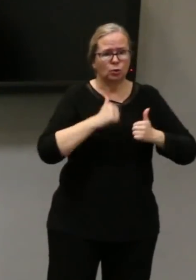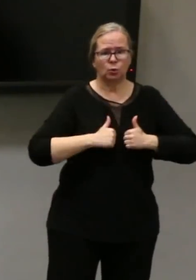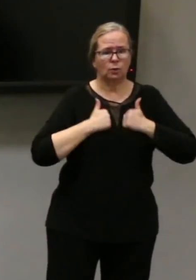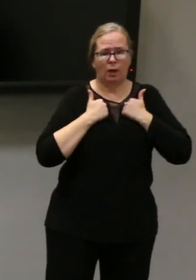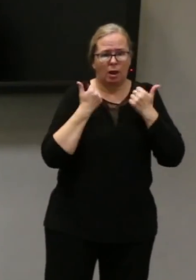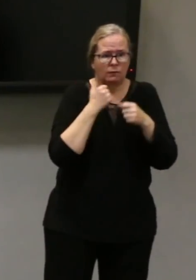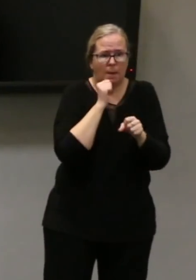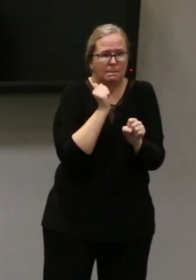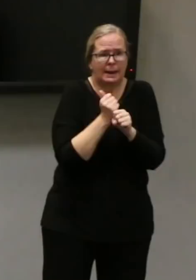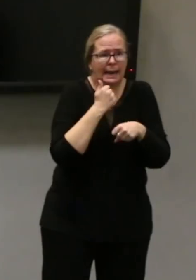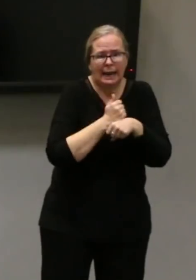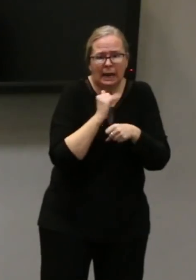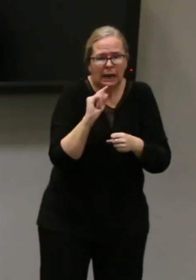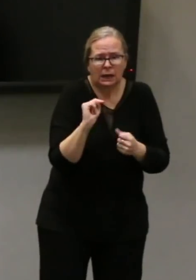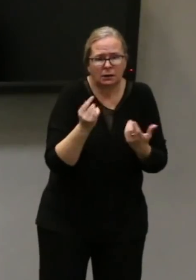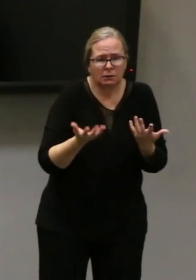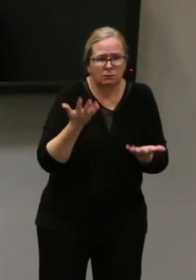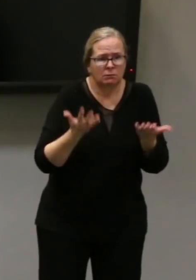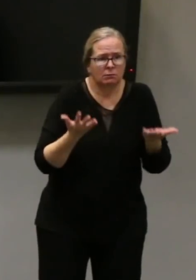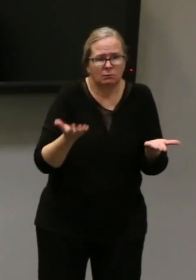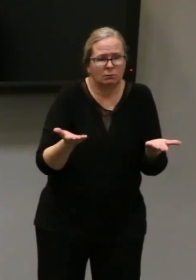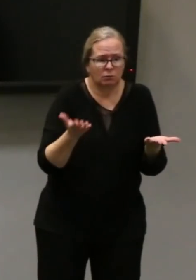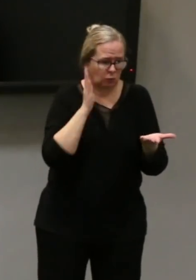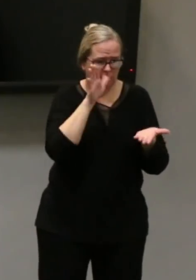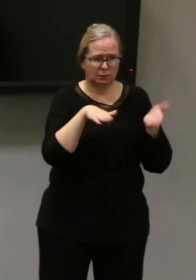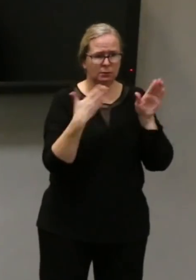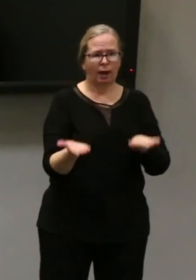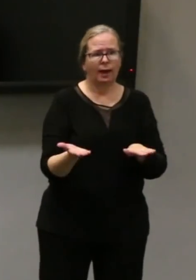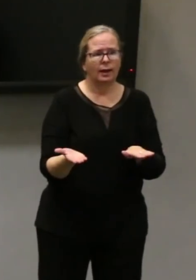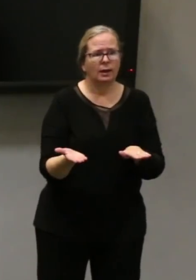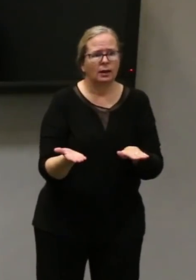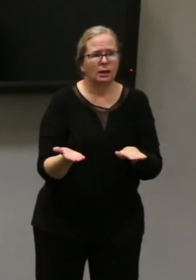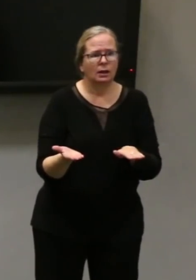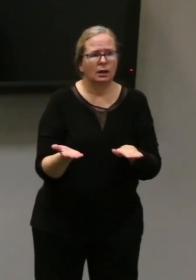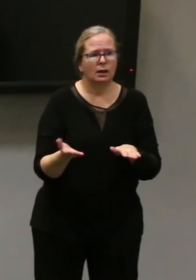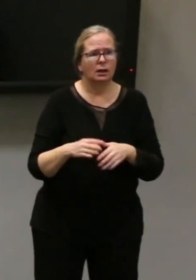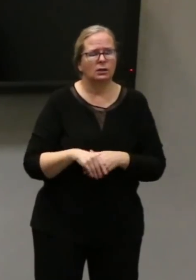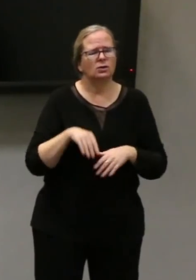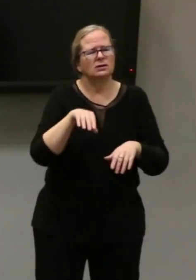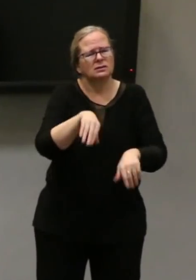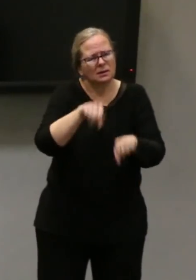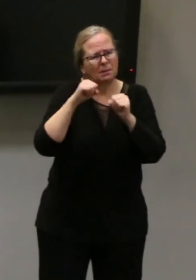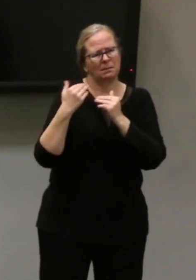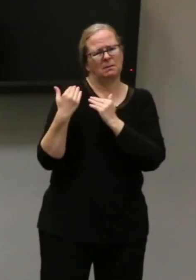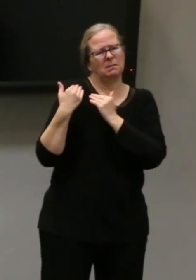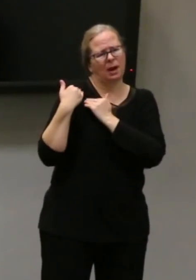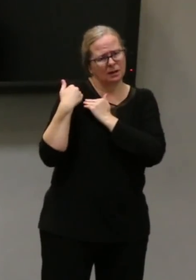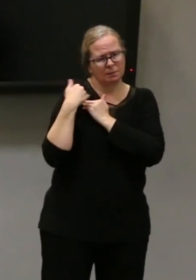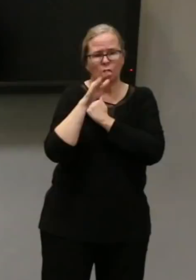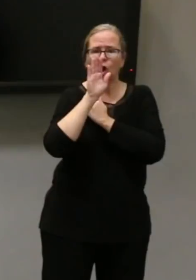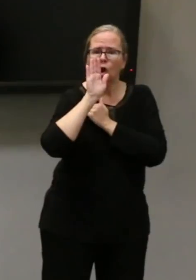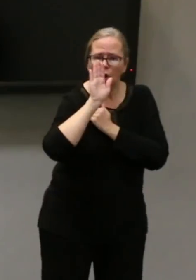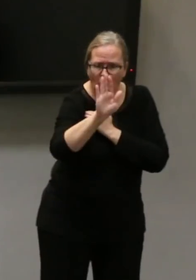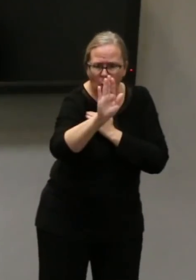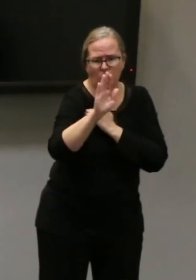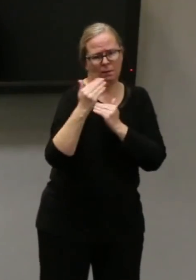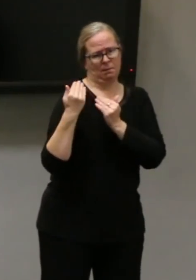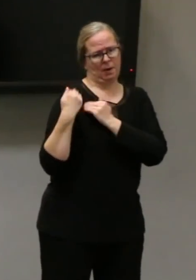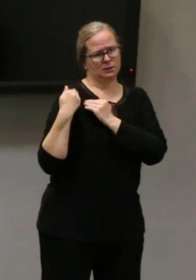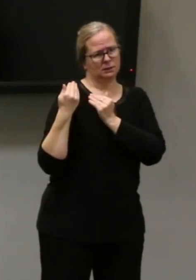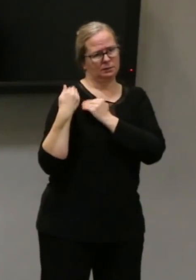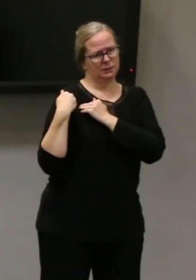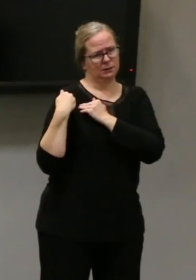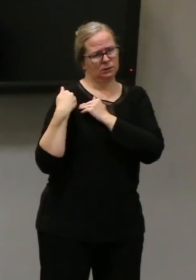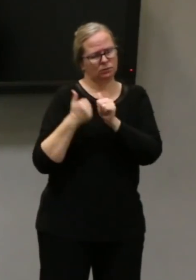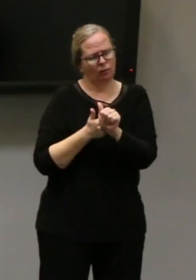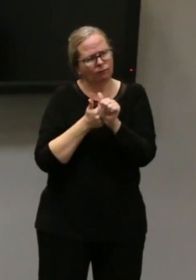implore you. Whatever you want. Be responsible and make sure you have that physical distancing and if you've been told by your doctor